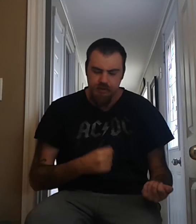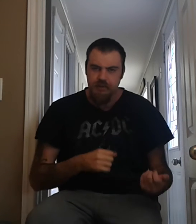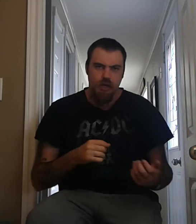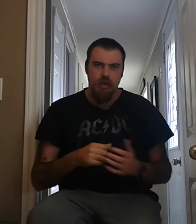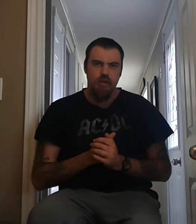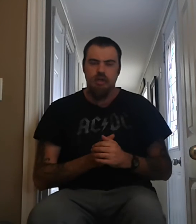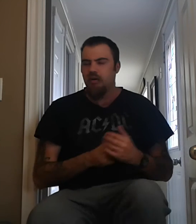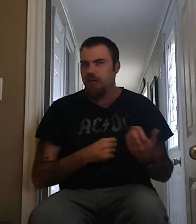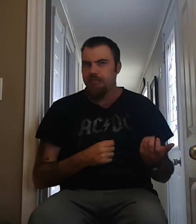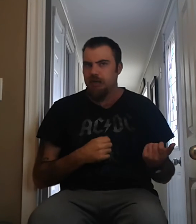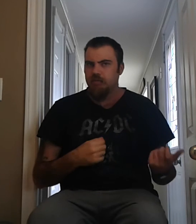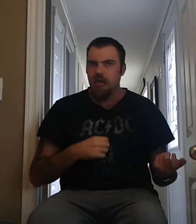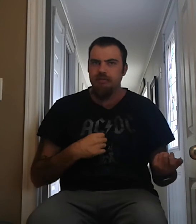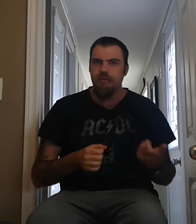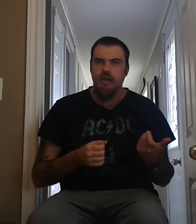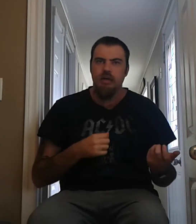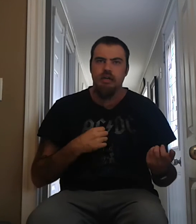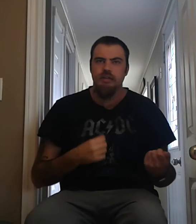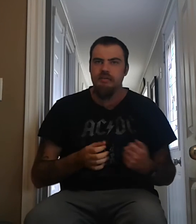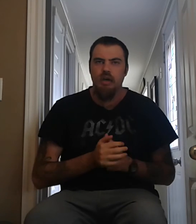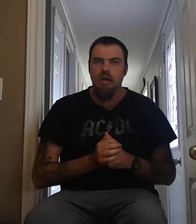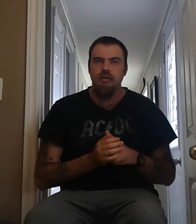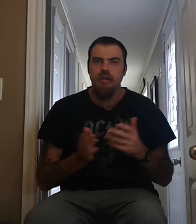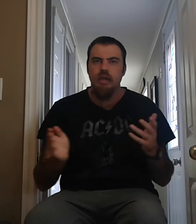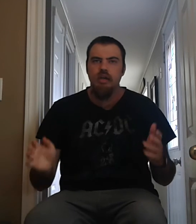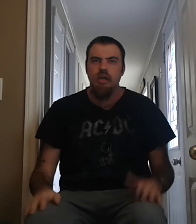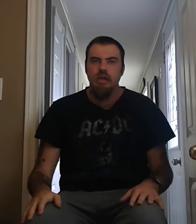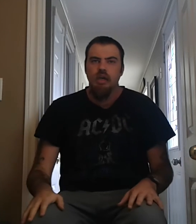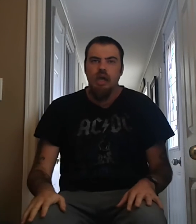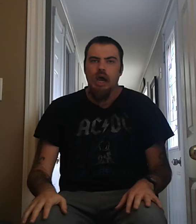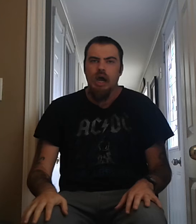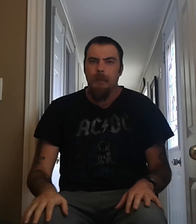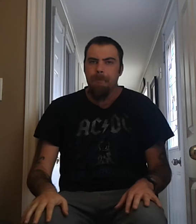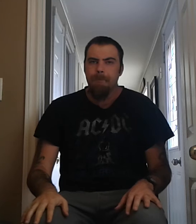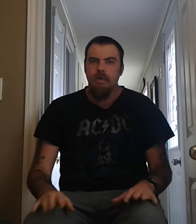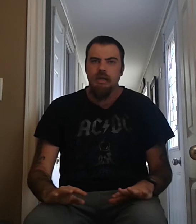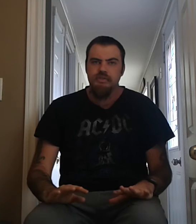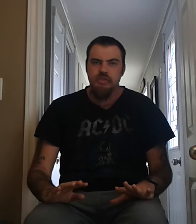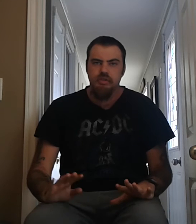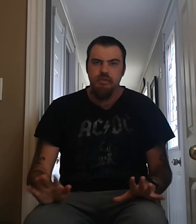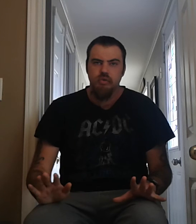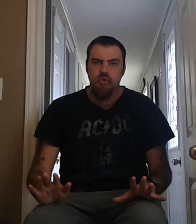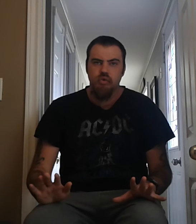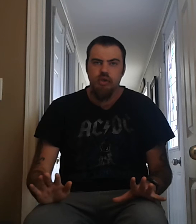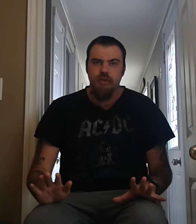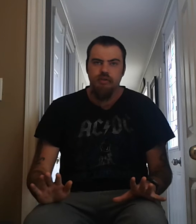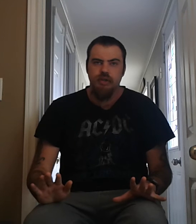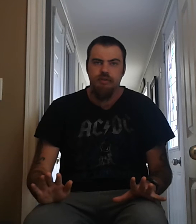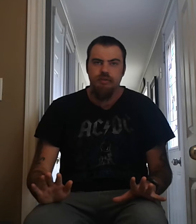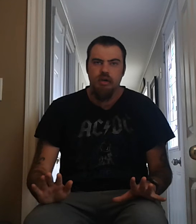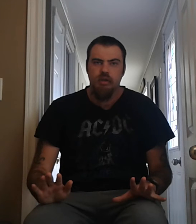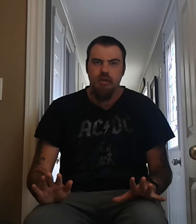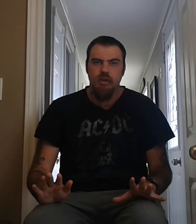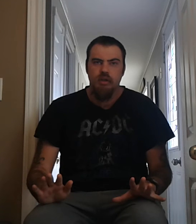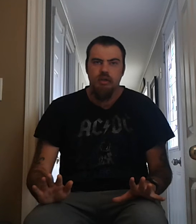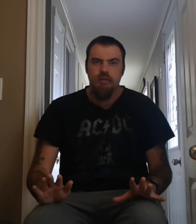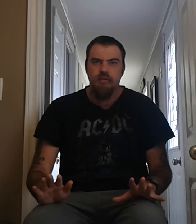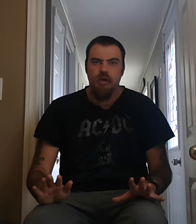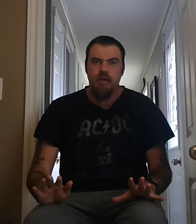guitar, you know, with Mick Ralph's and that on guitar and that. Um, but, great, great song. It's not